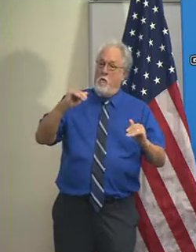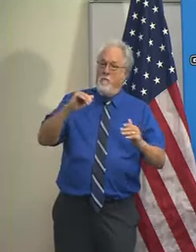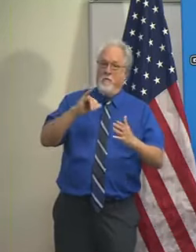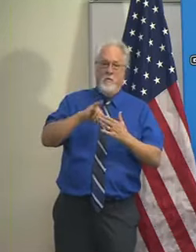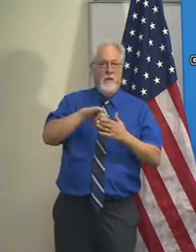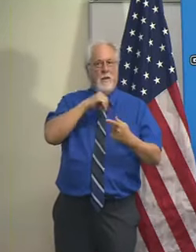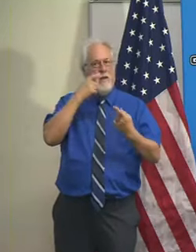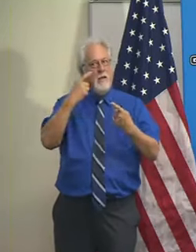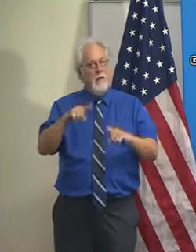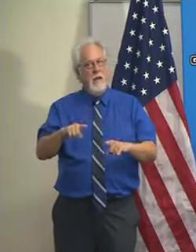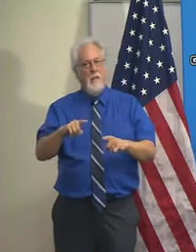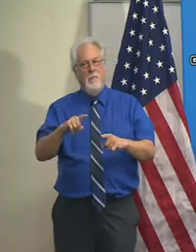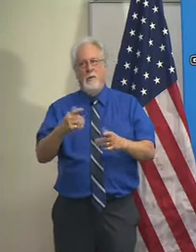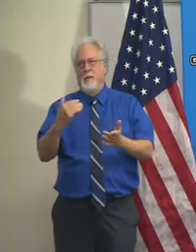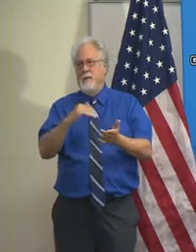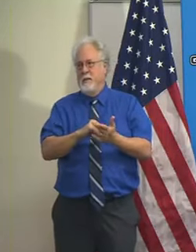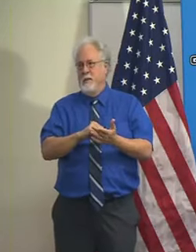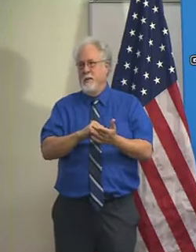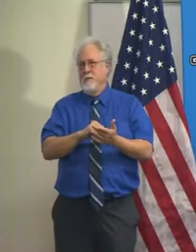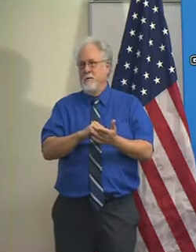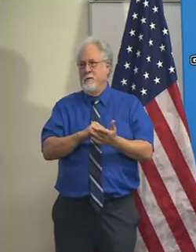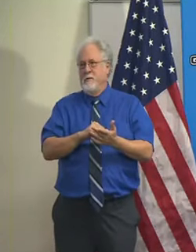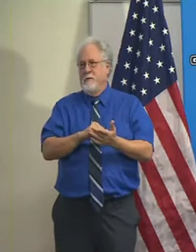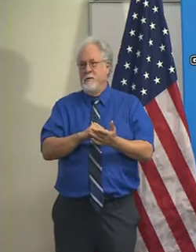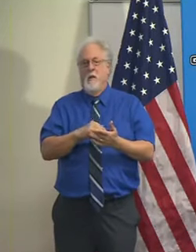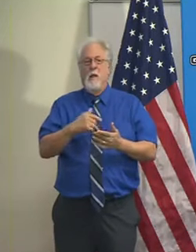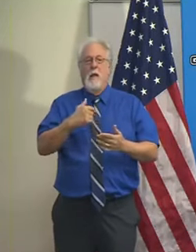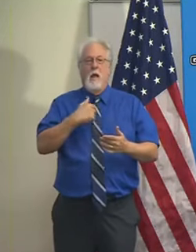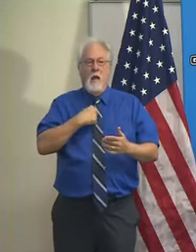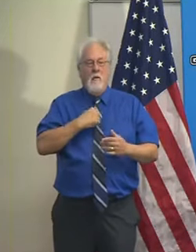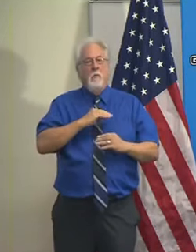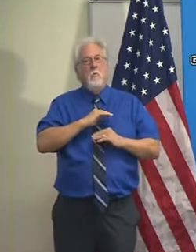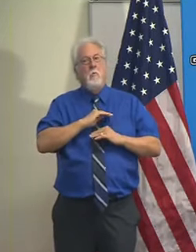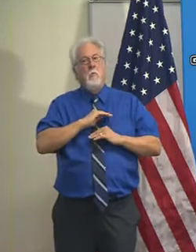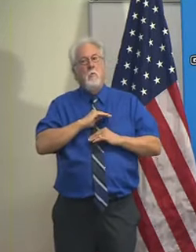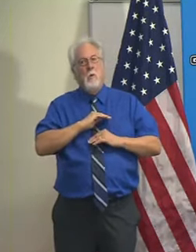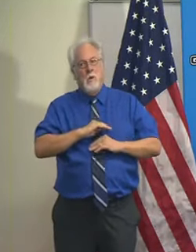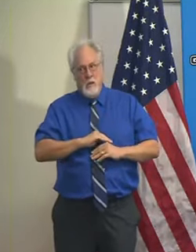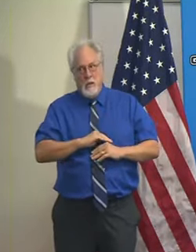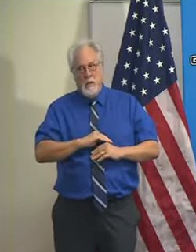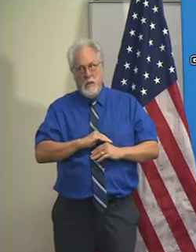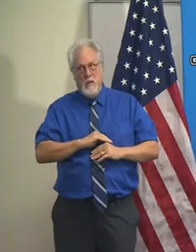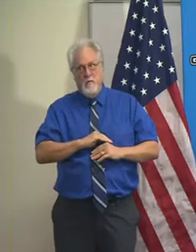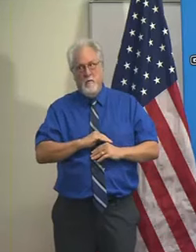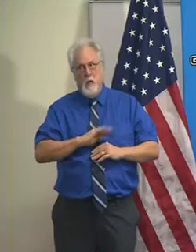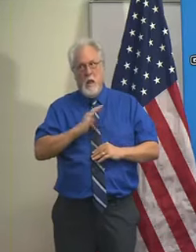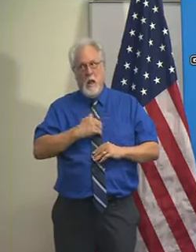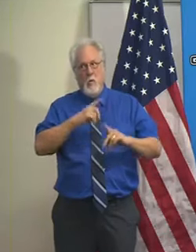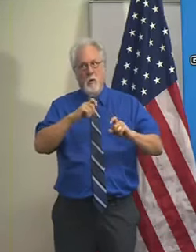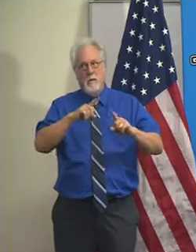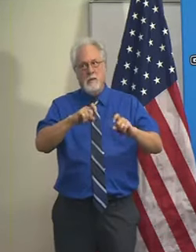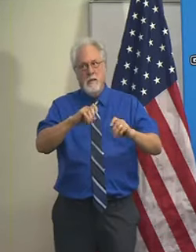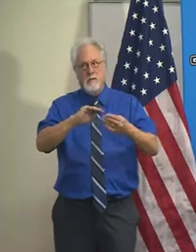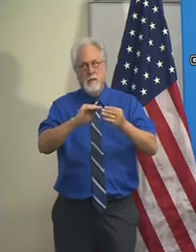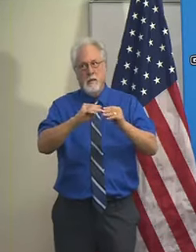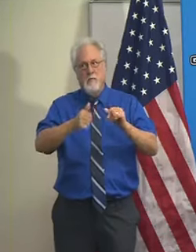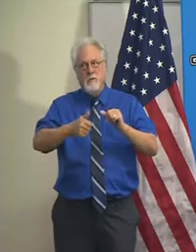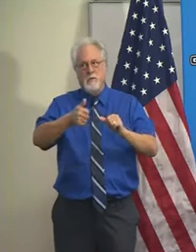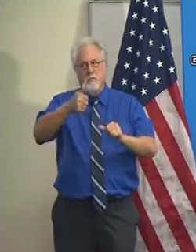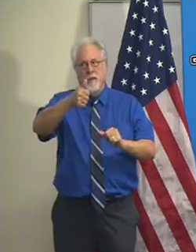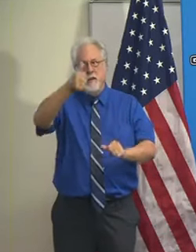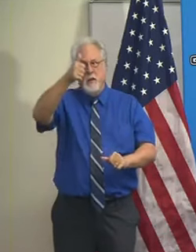that doesn't happen to us again. I am relieved that we are getting our testing numbers back up.